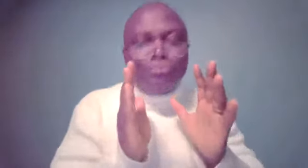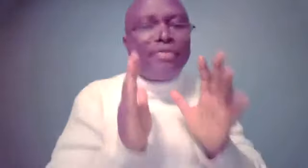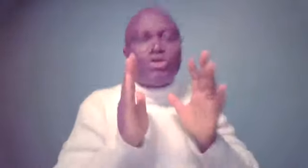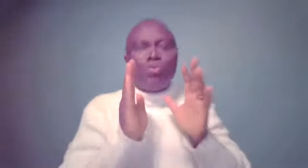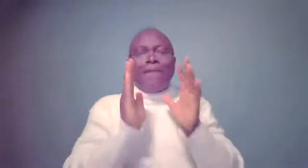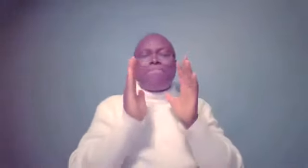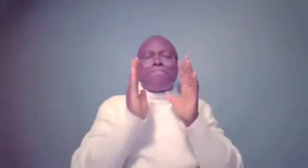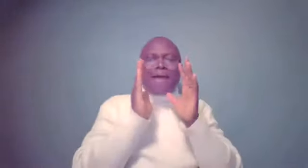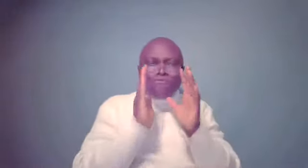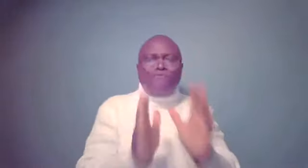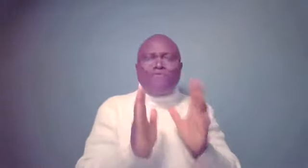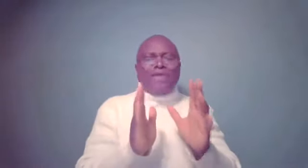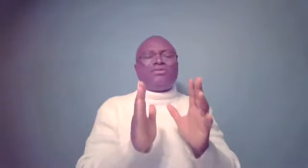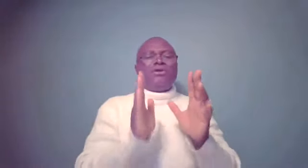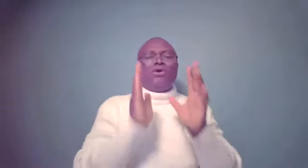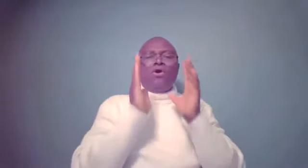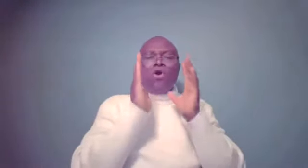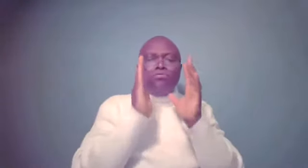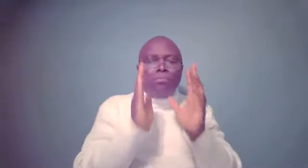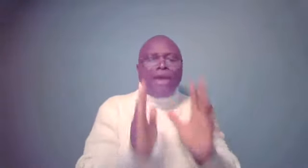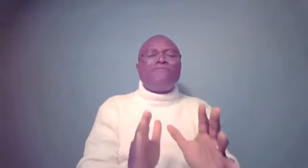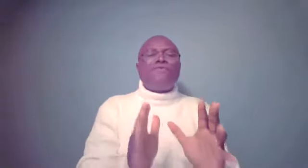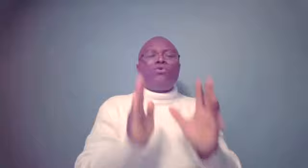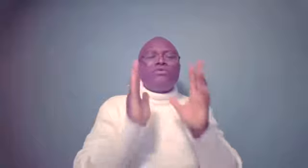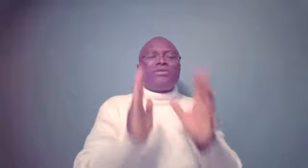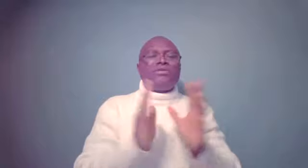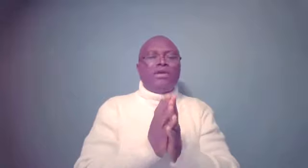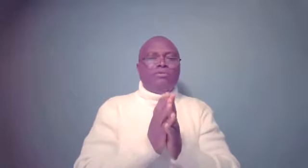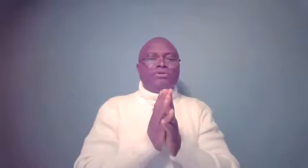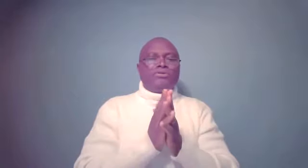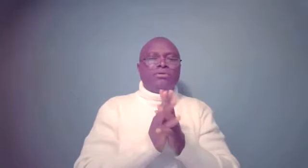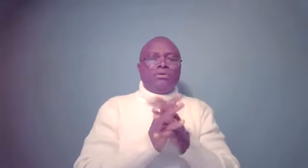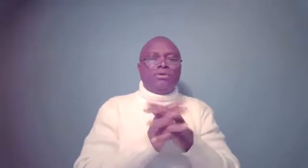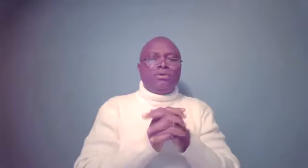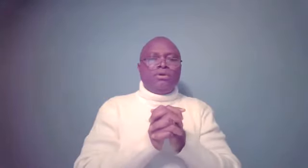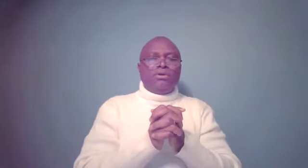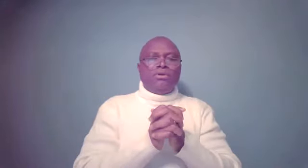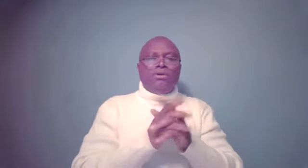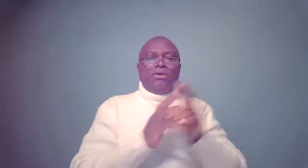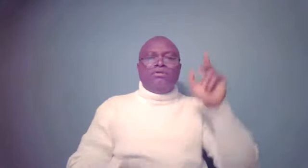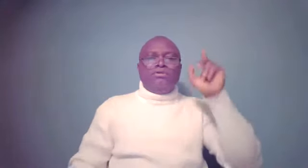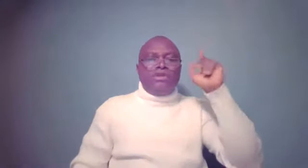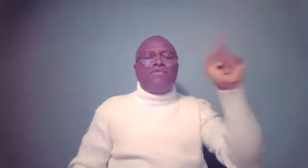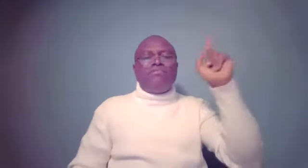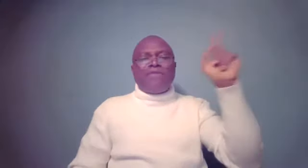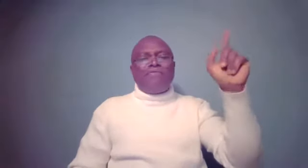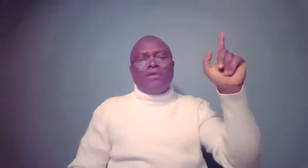brothers were affect on mindful destiny helpers. Driven by fear.